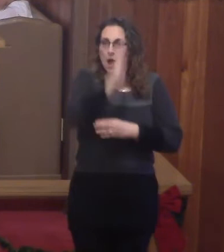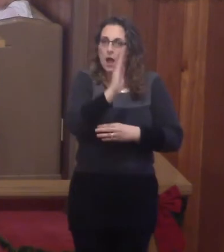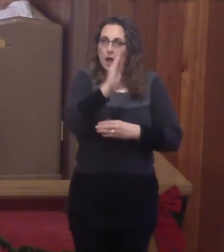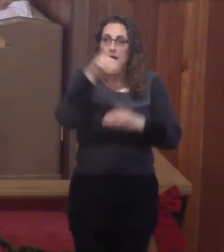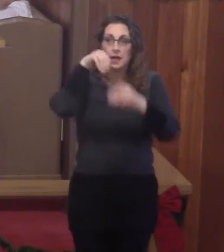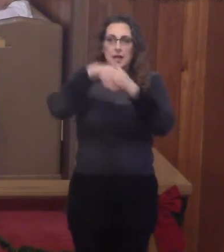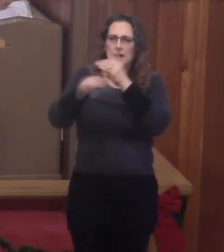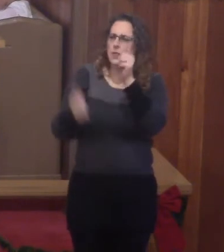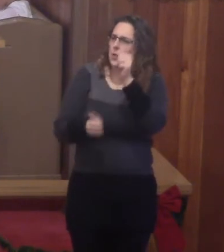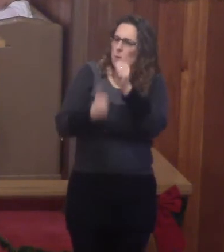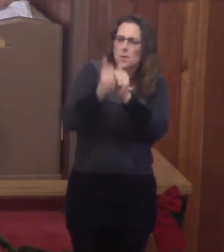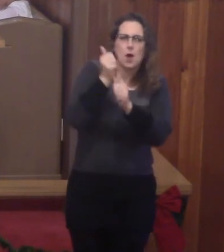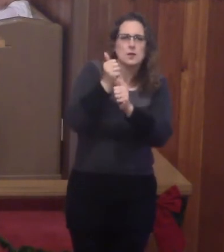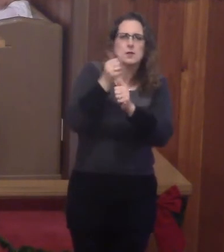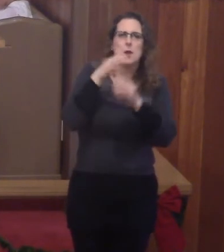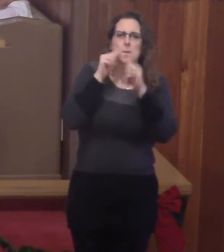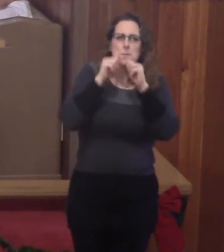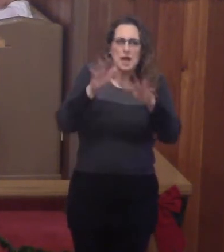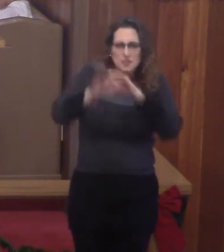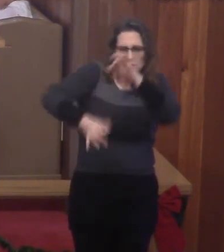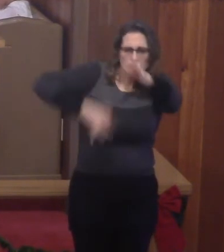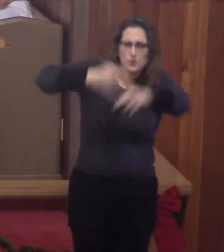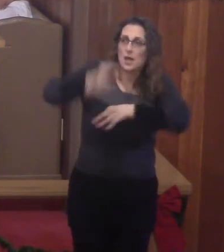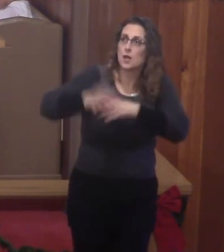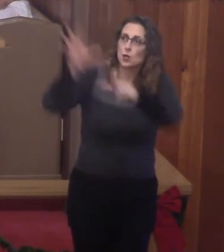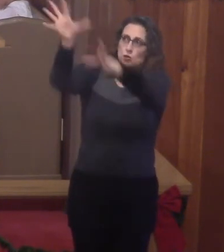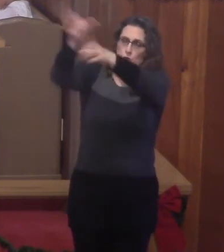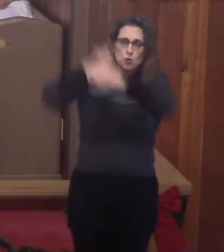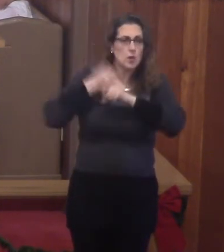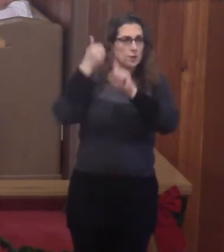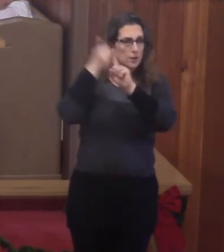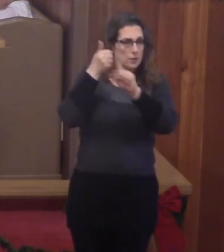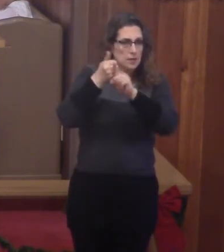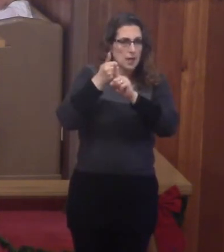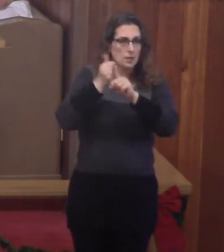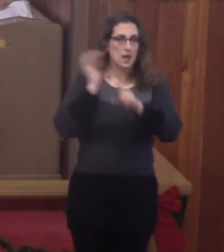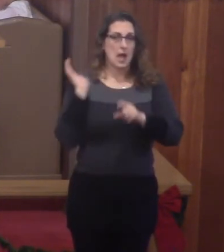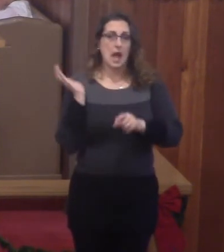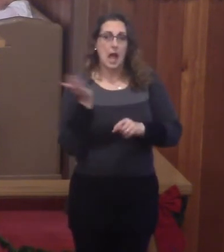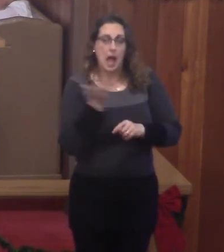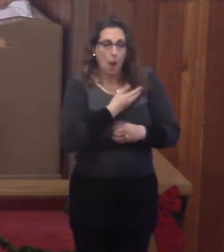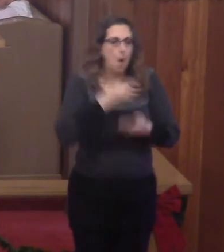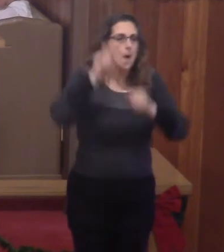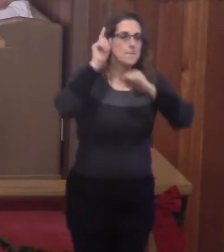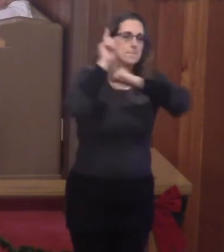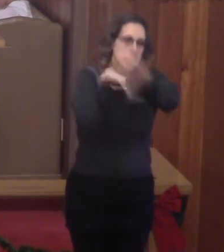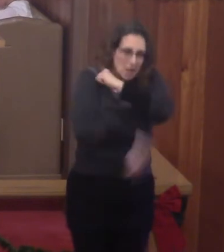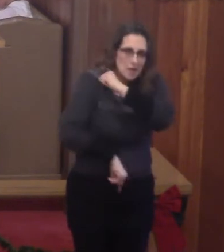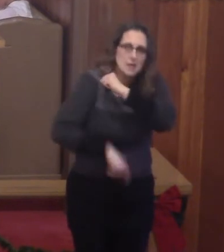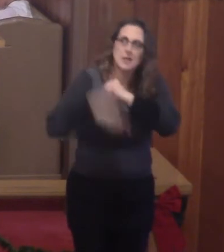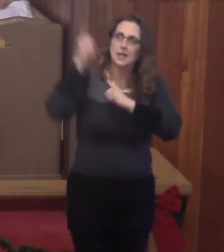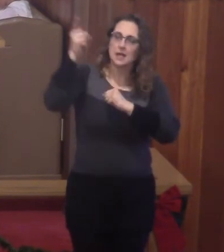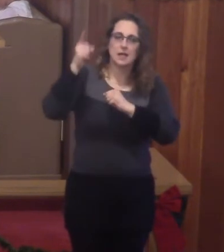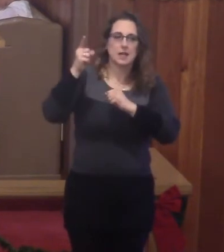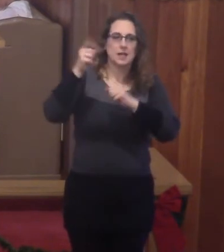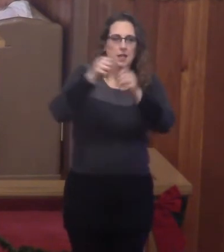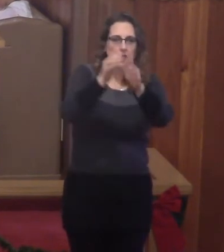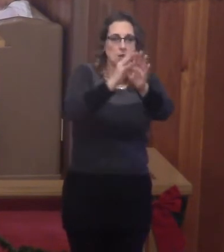most blessed exchange, took for himself our spot in line. He took the back place. He took our